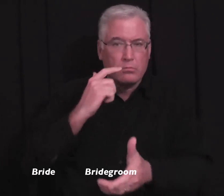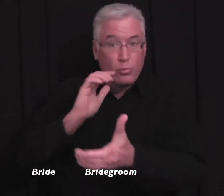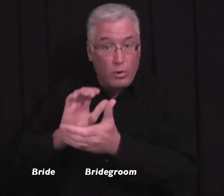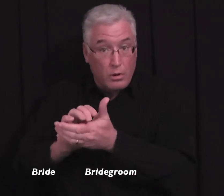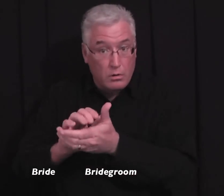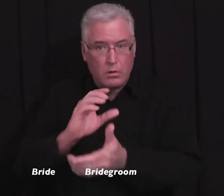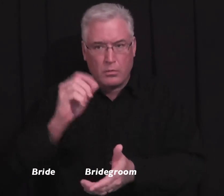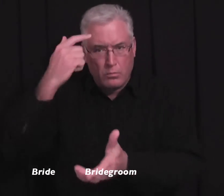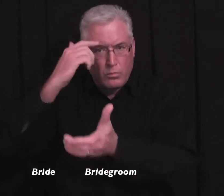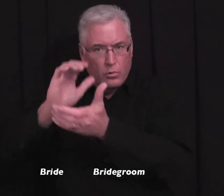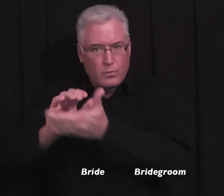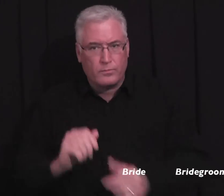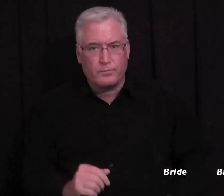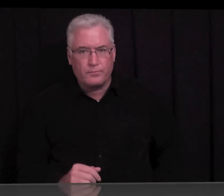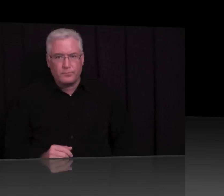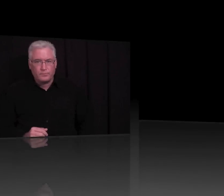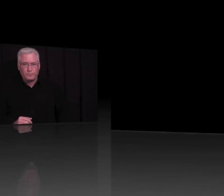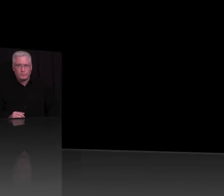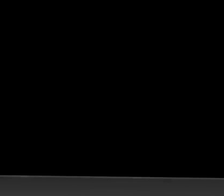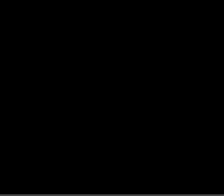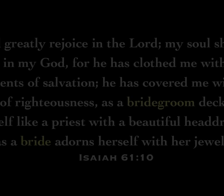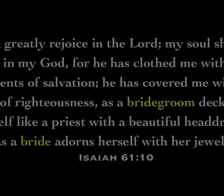the spiritual church, the is like the bride and the bridegroom.